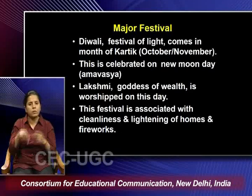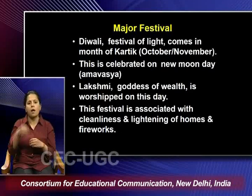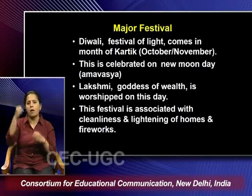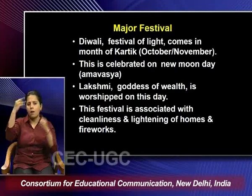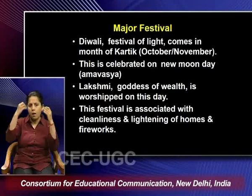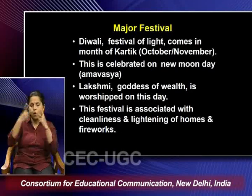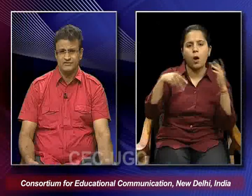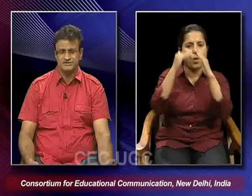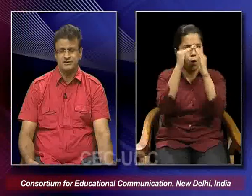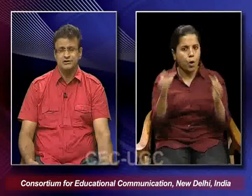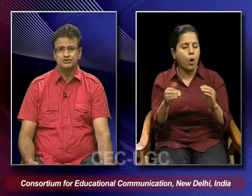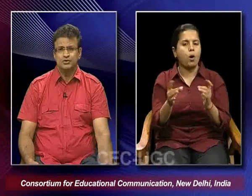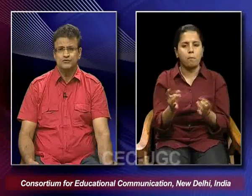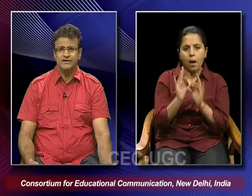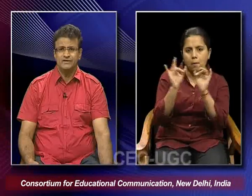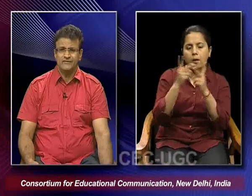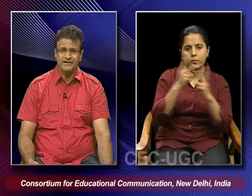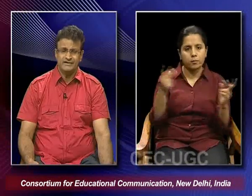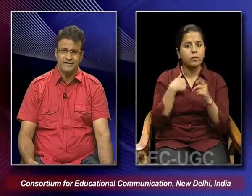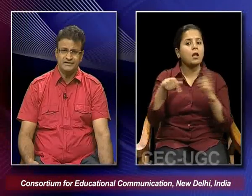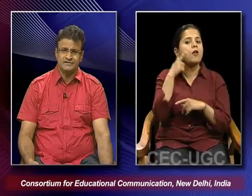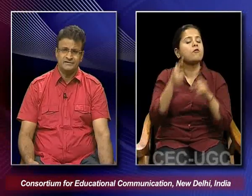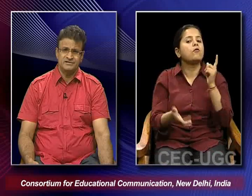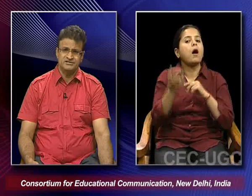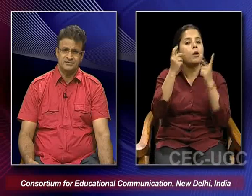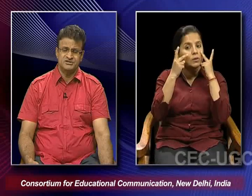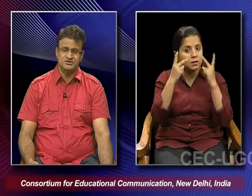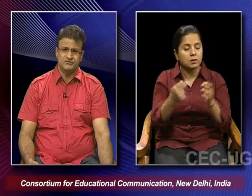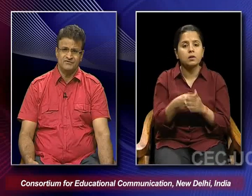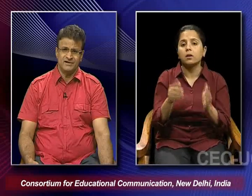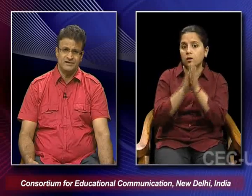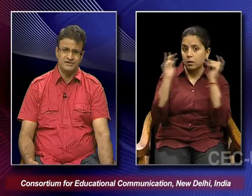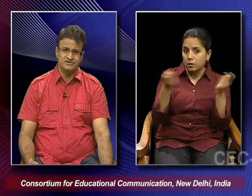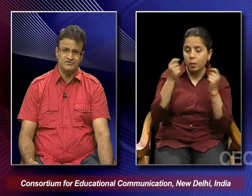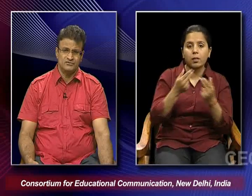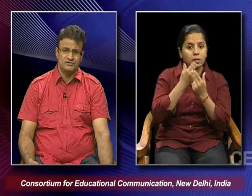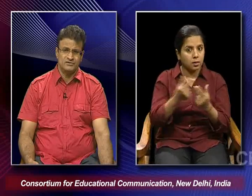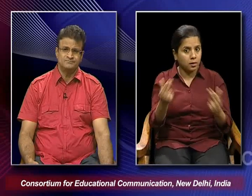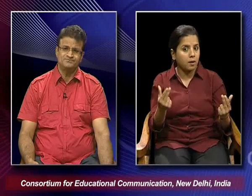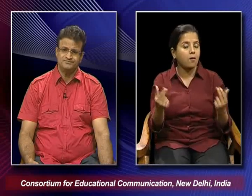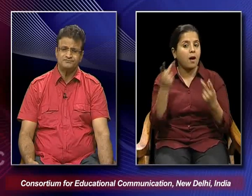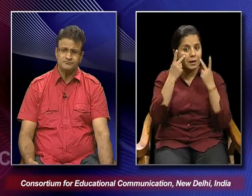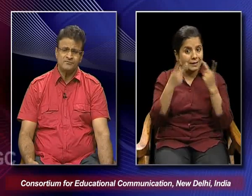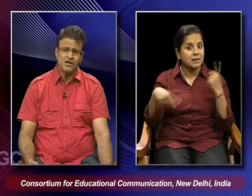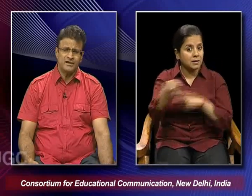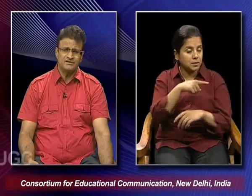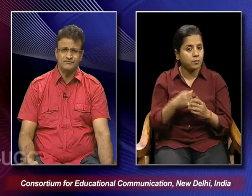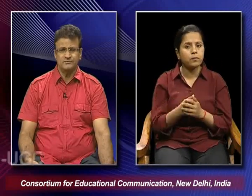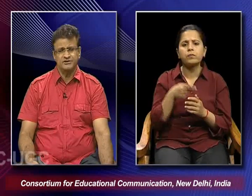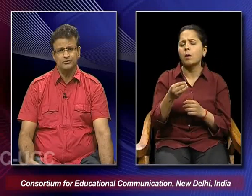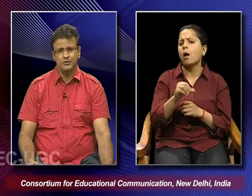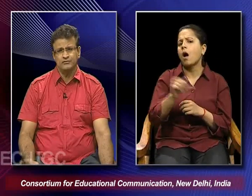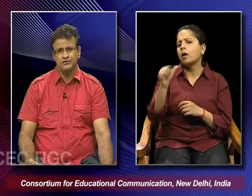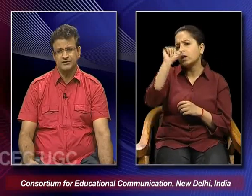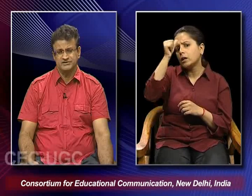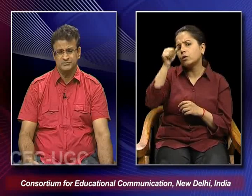of homes and fireworks. So we find that the celebration of Diwali is one of the rather from